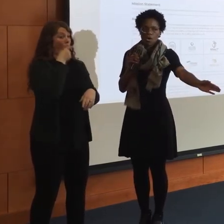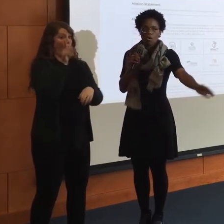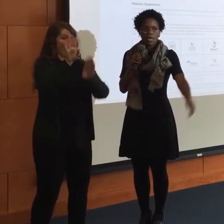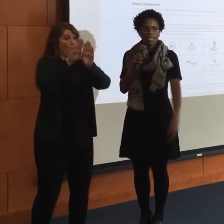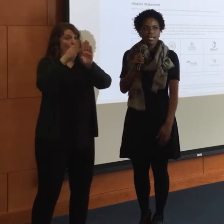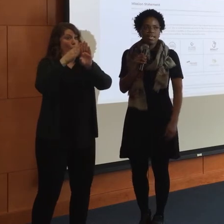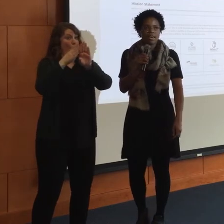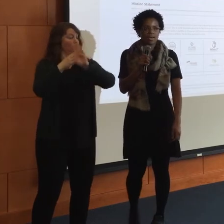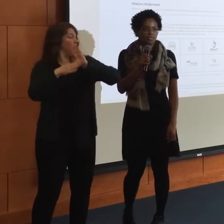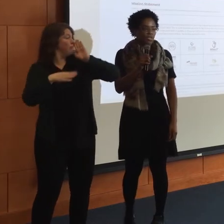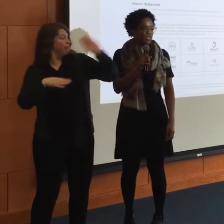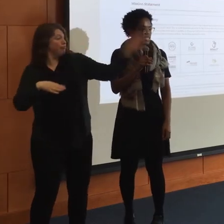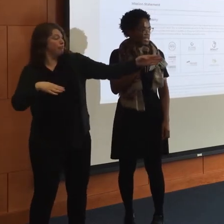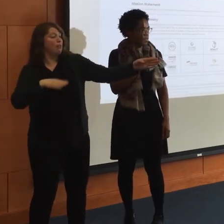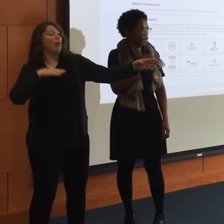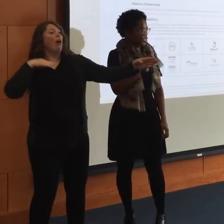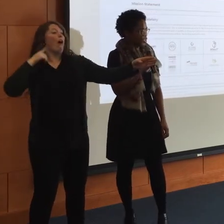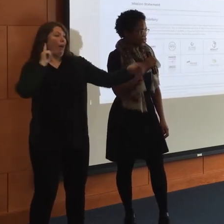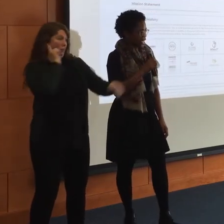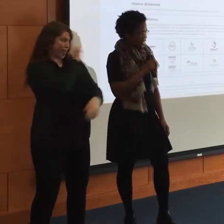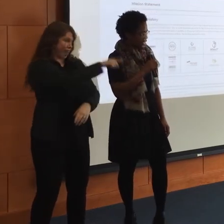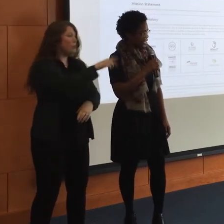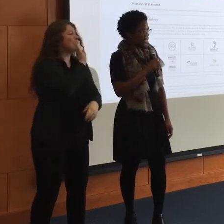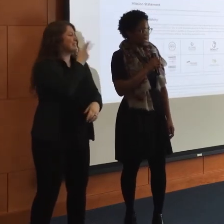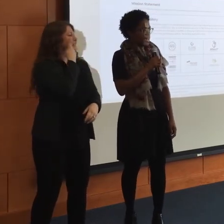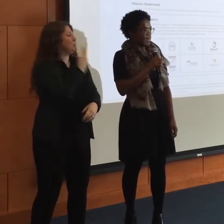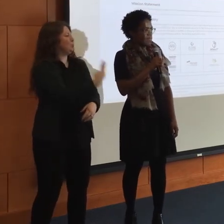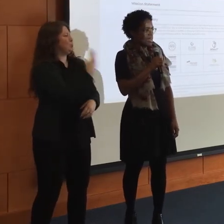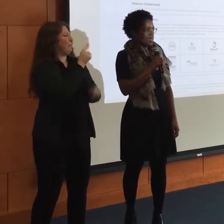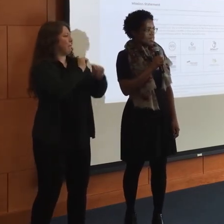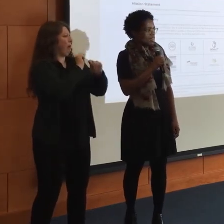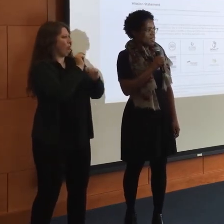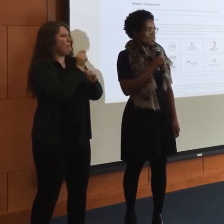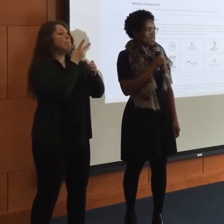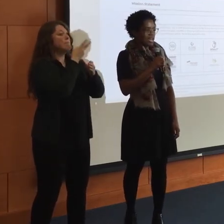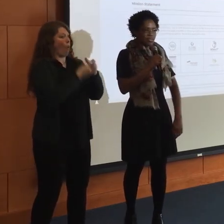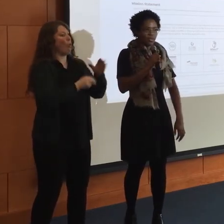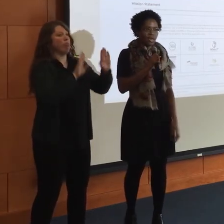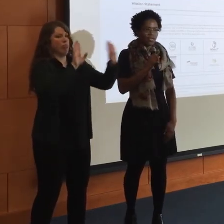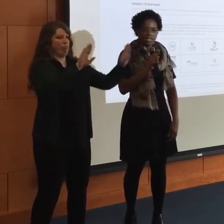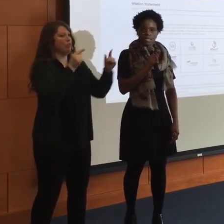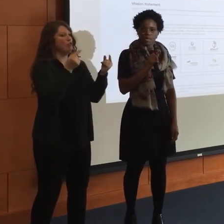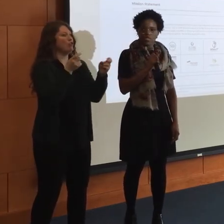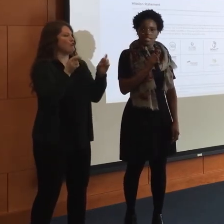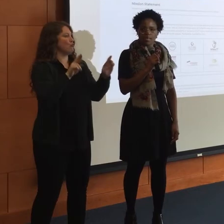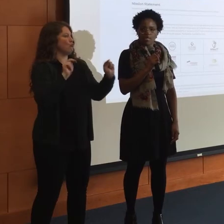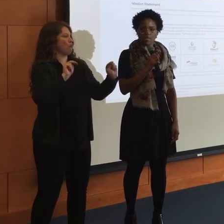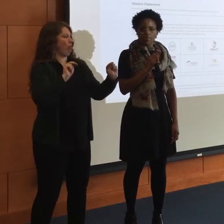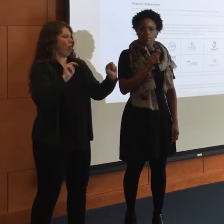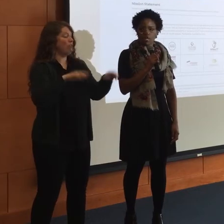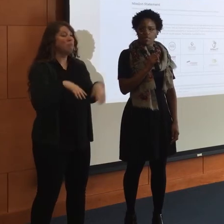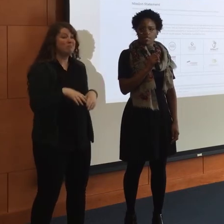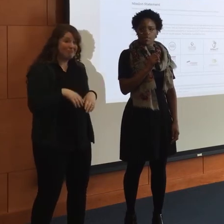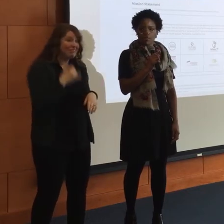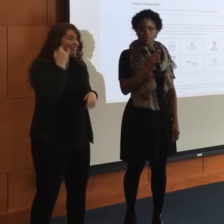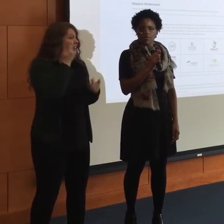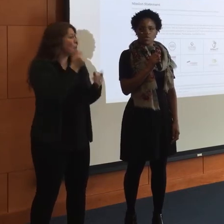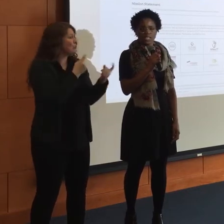hallway, you'll see them on your right. And other than that, if you have any questions, let me know. We'll get ready to go shortly.